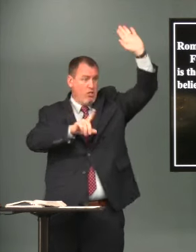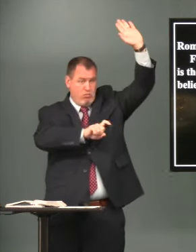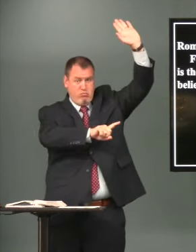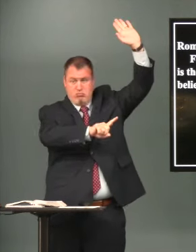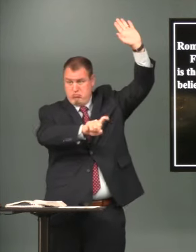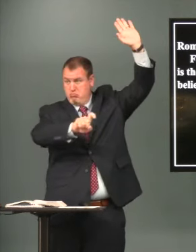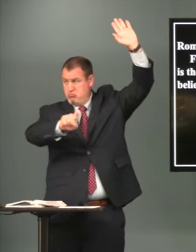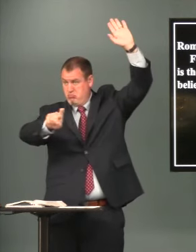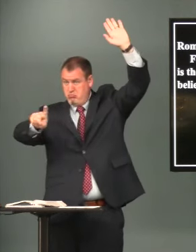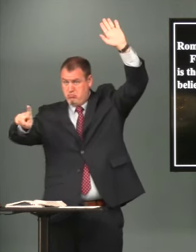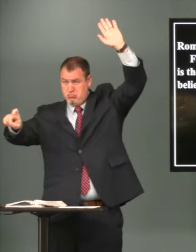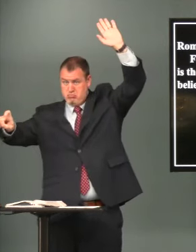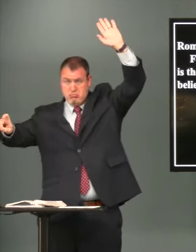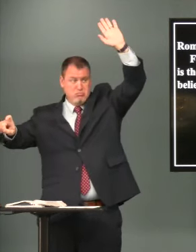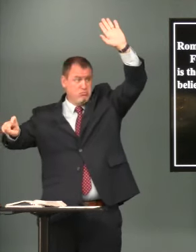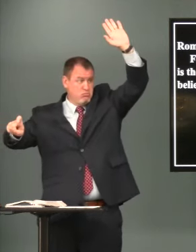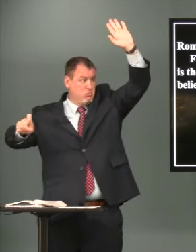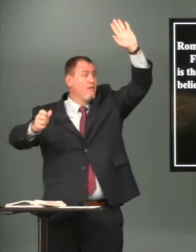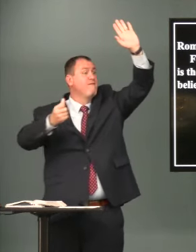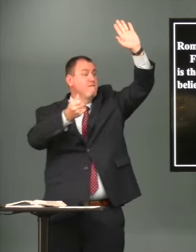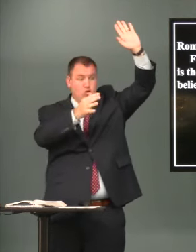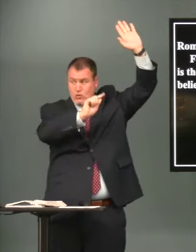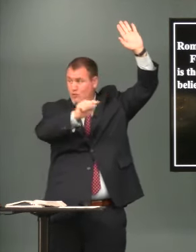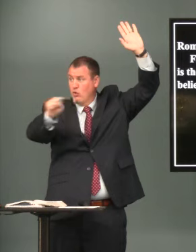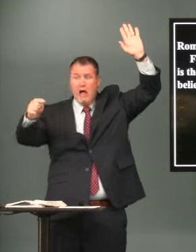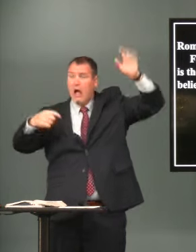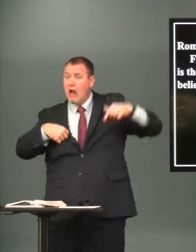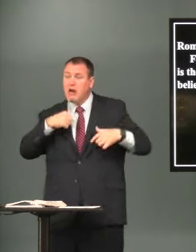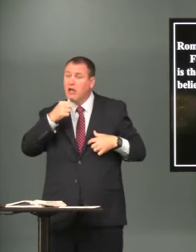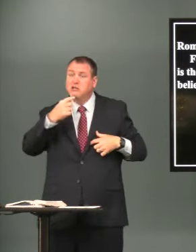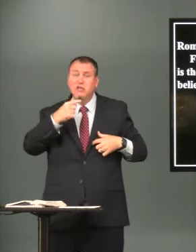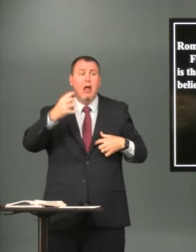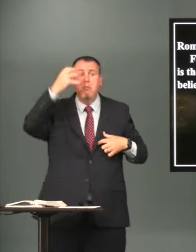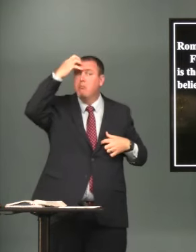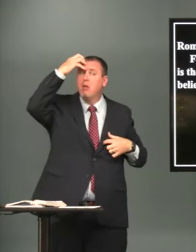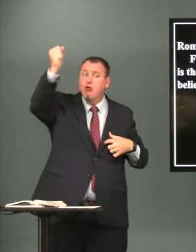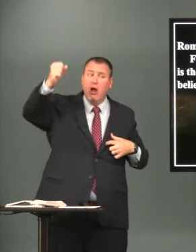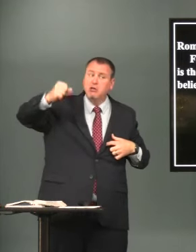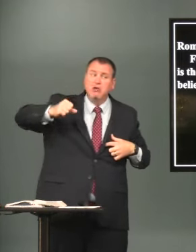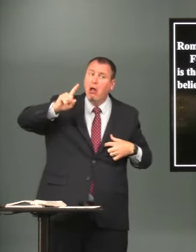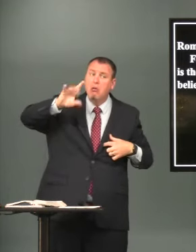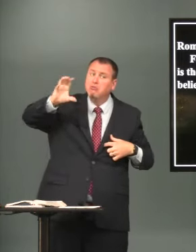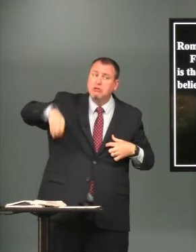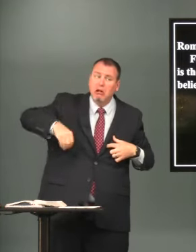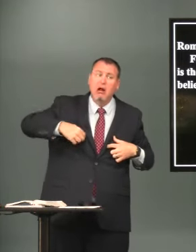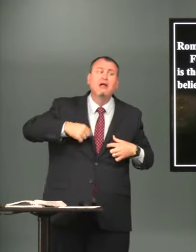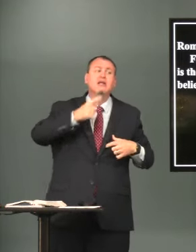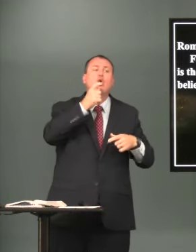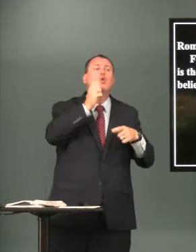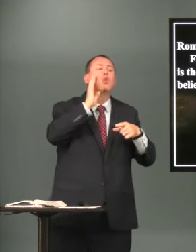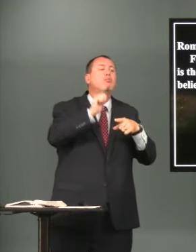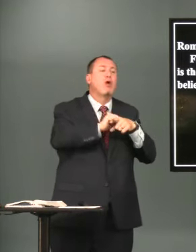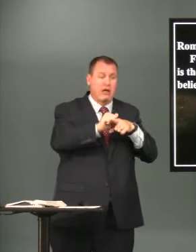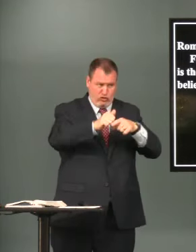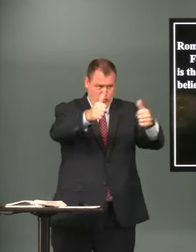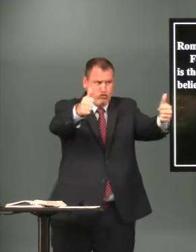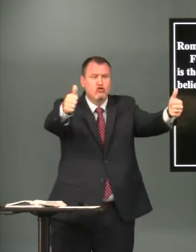who will practice who will commit to practicing for this week several of you i didn't say memorize who will